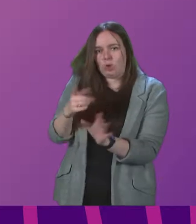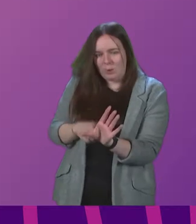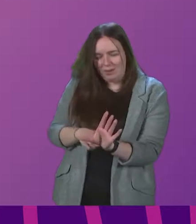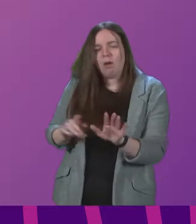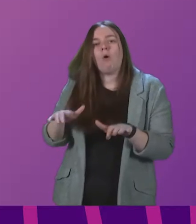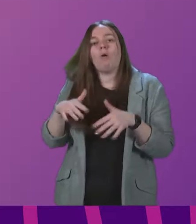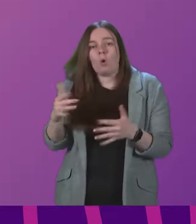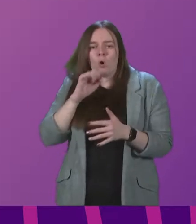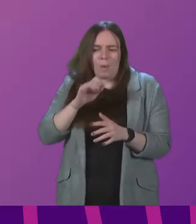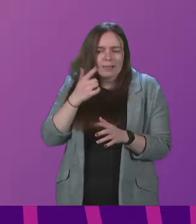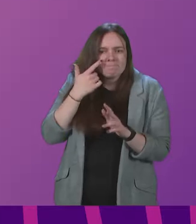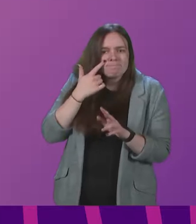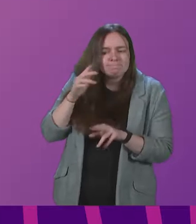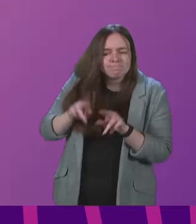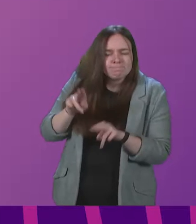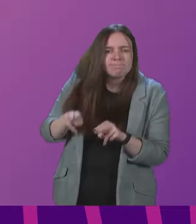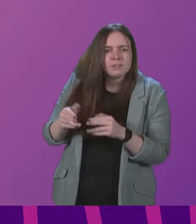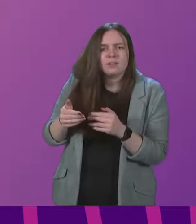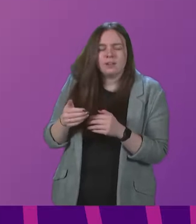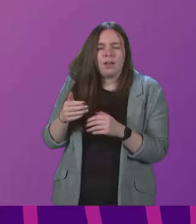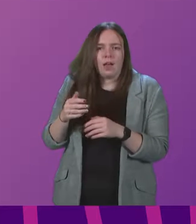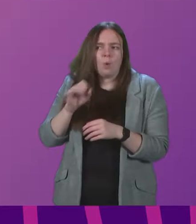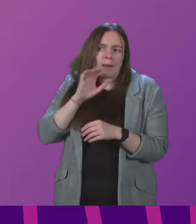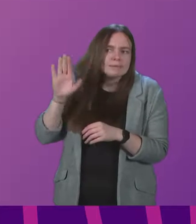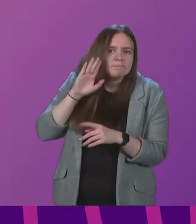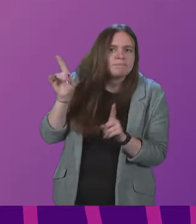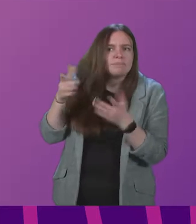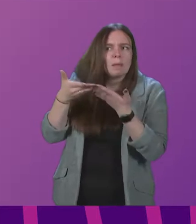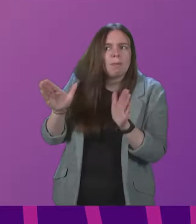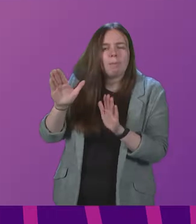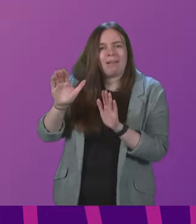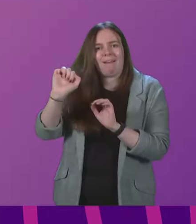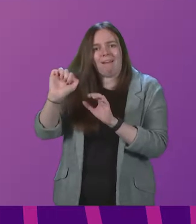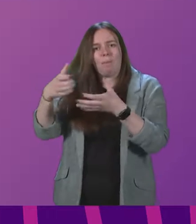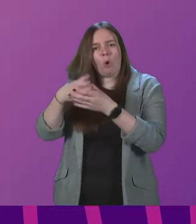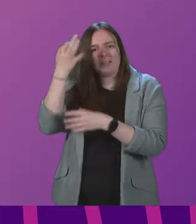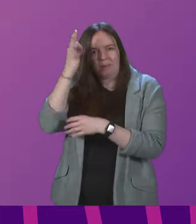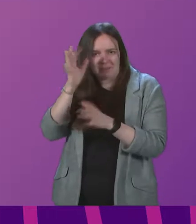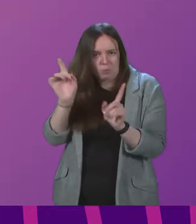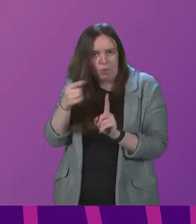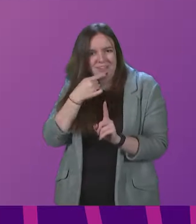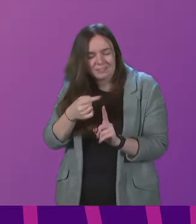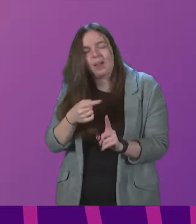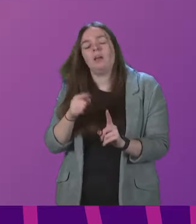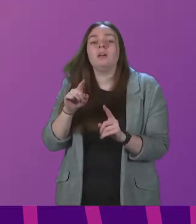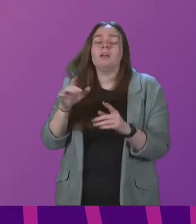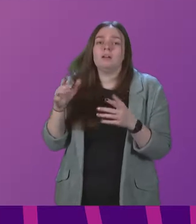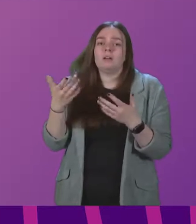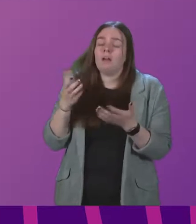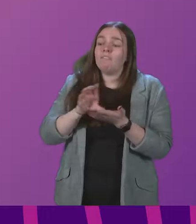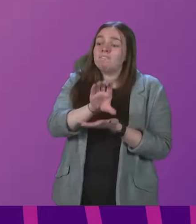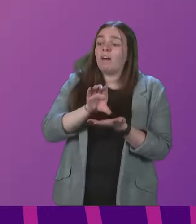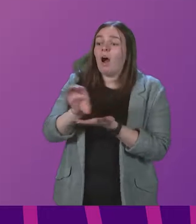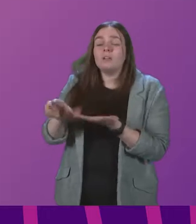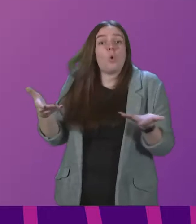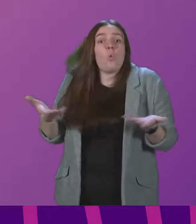of course, we will monitor closely and study closely and listen closely to what the Public Audit Committee has to say. With regards to where funds have been allocated,